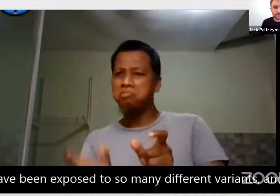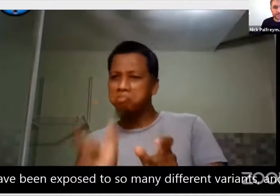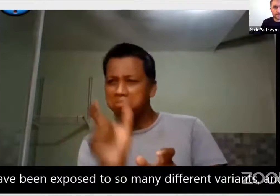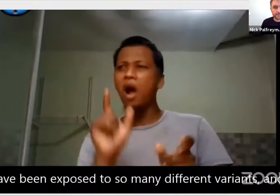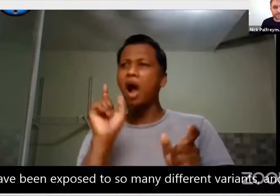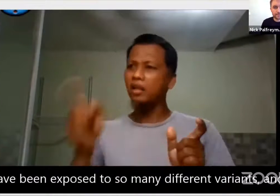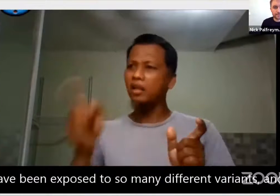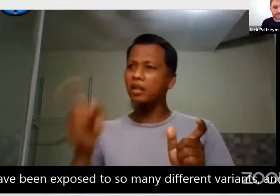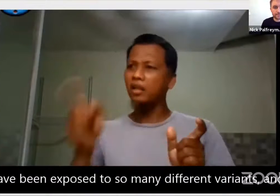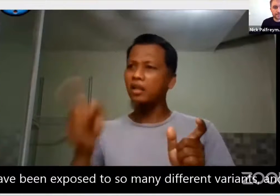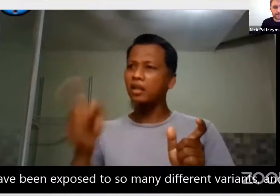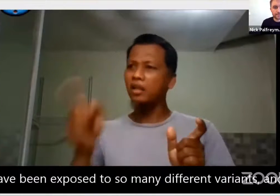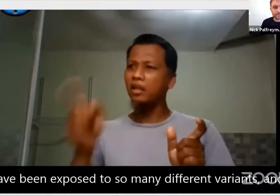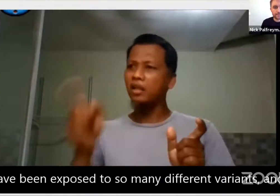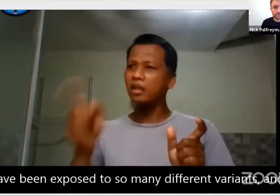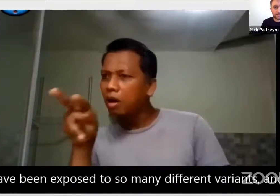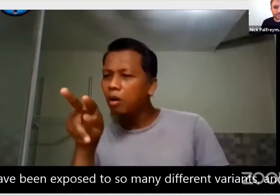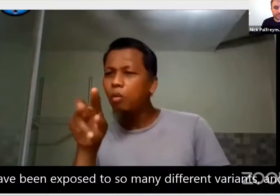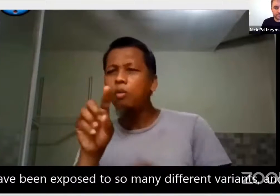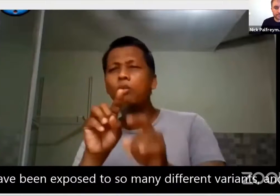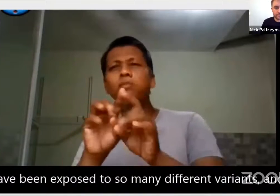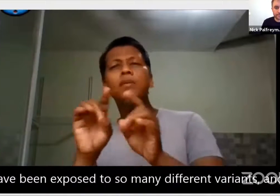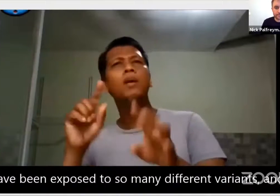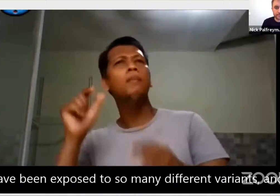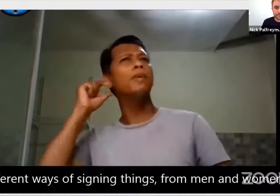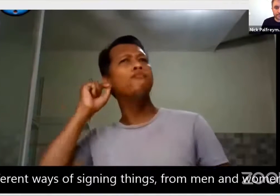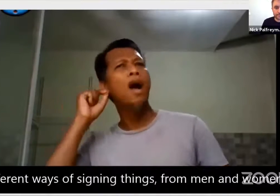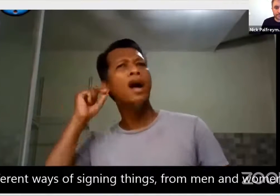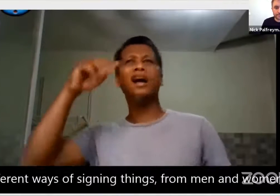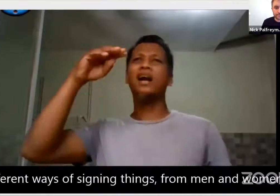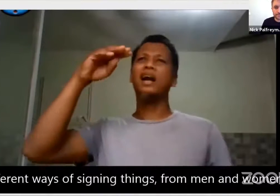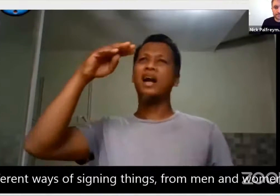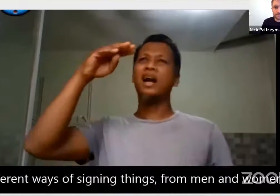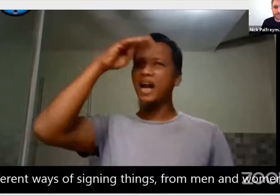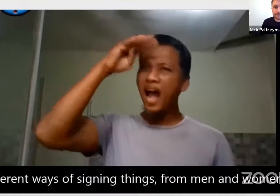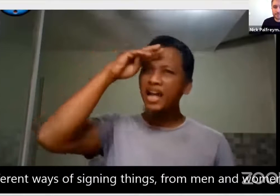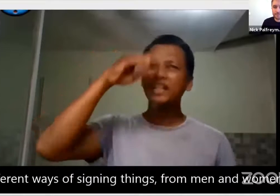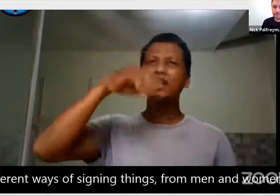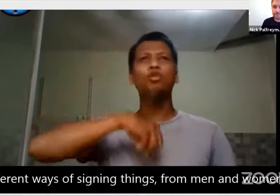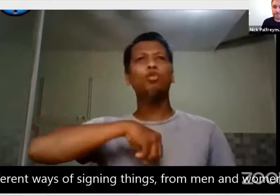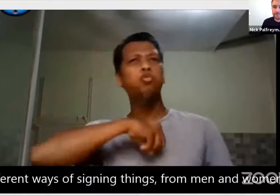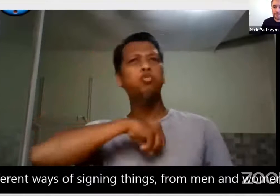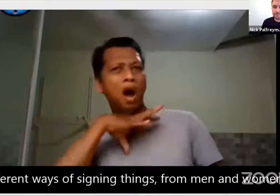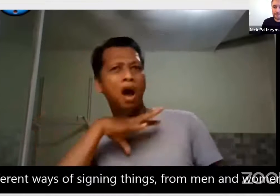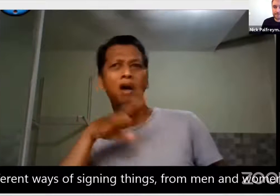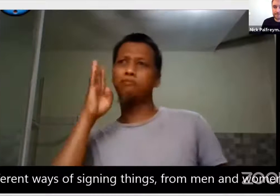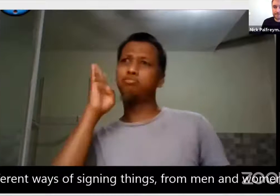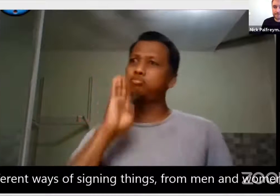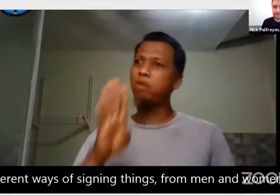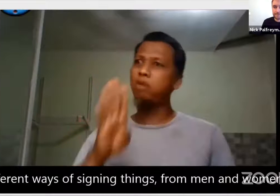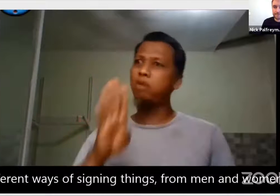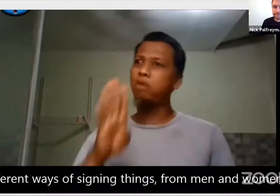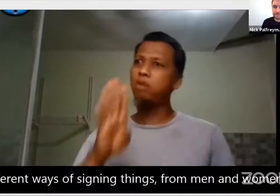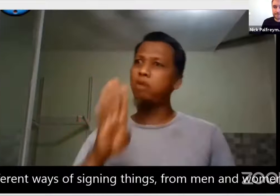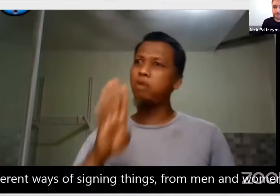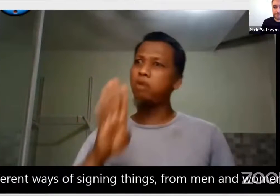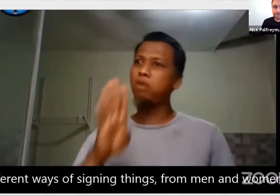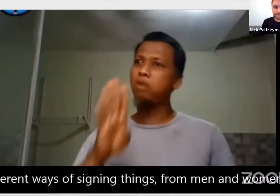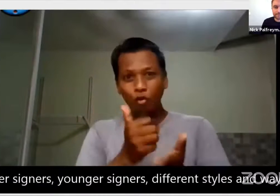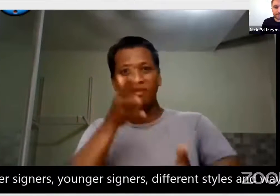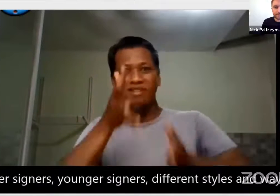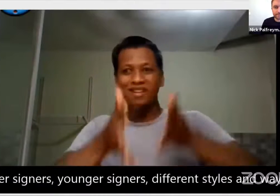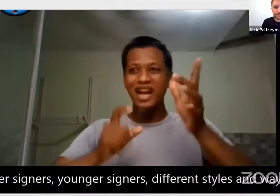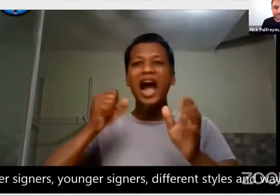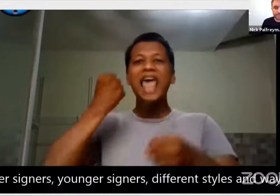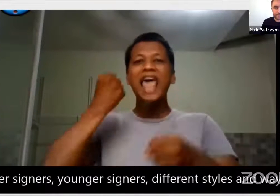I've been exposed to so many different variants and different ways of signing things from men and women.